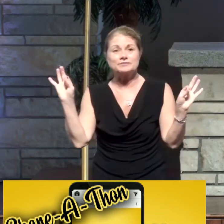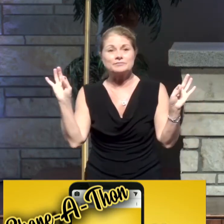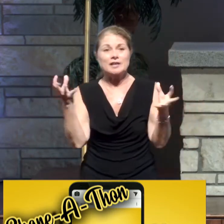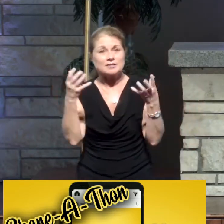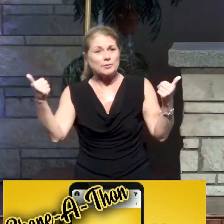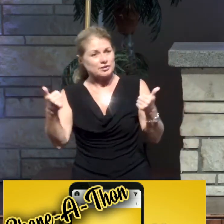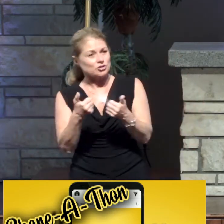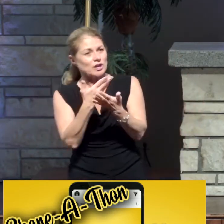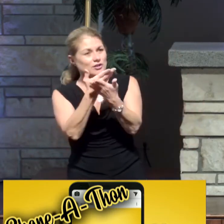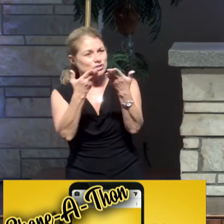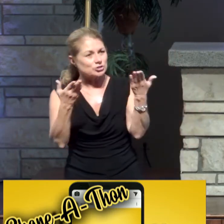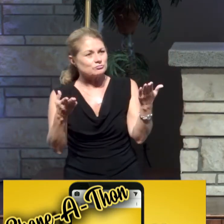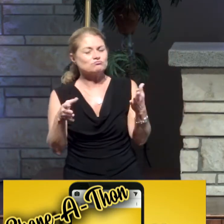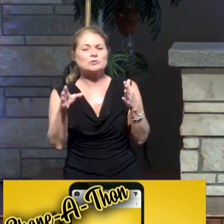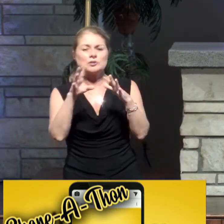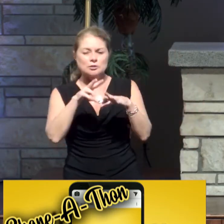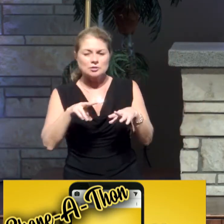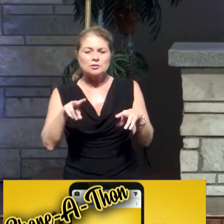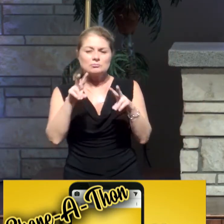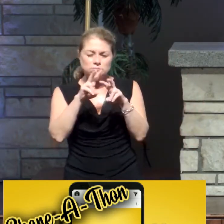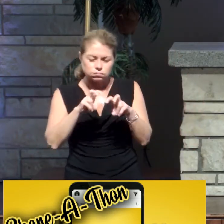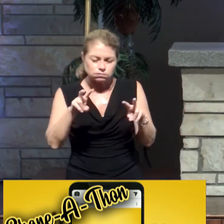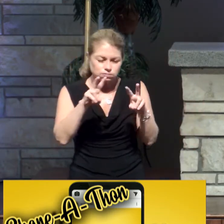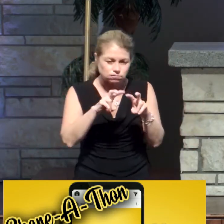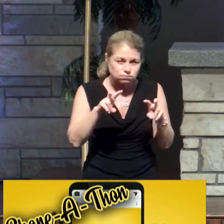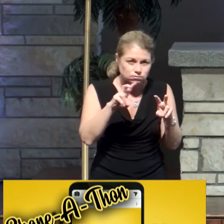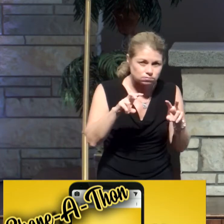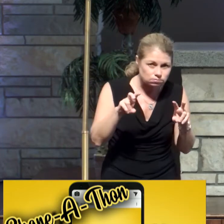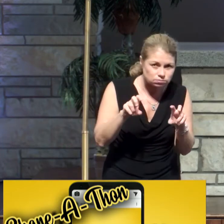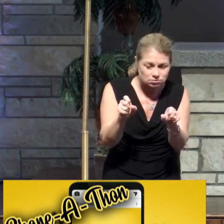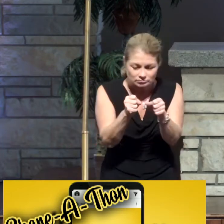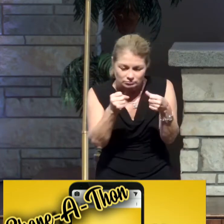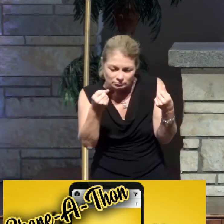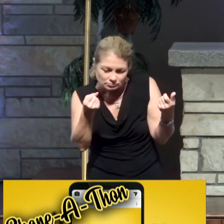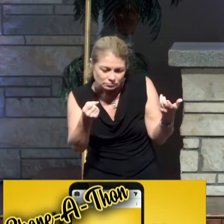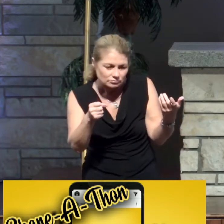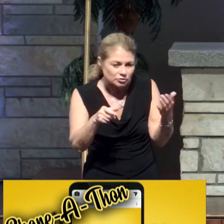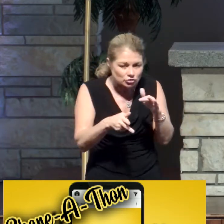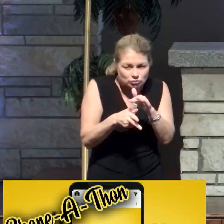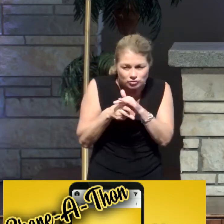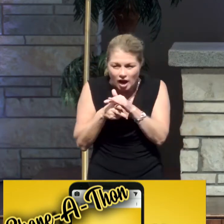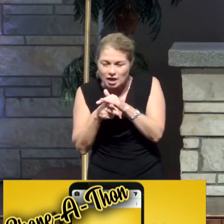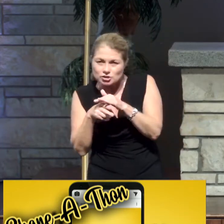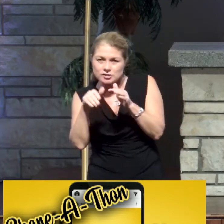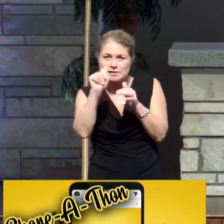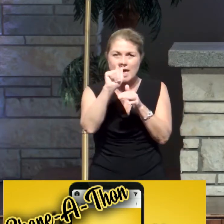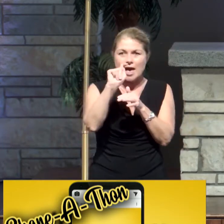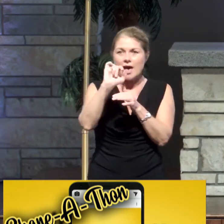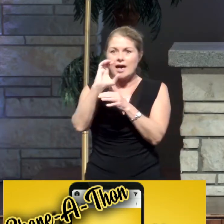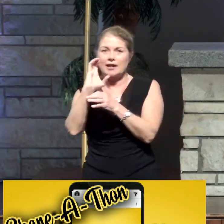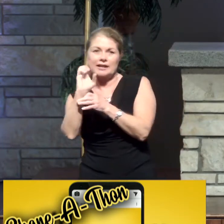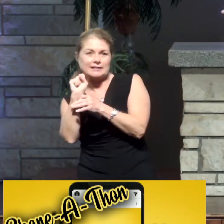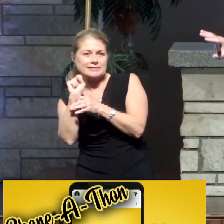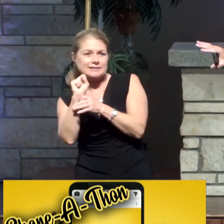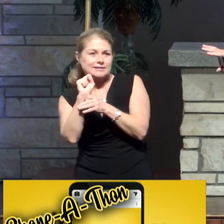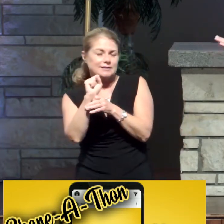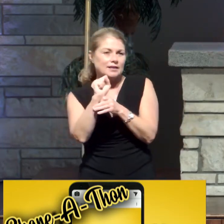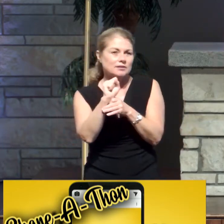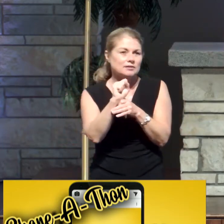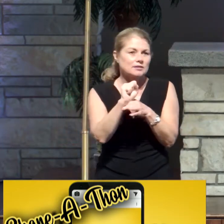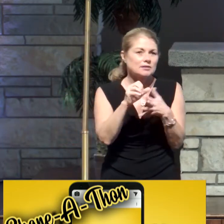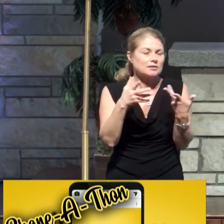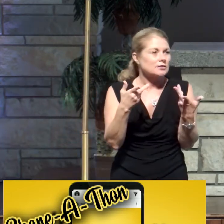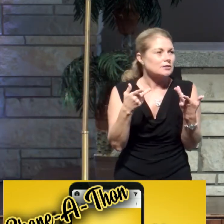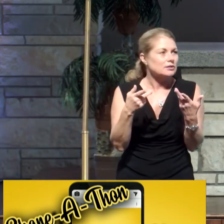you, go through your closets. Go through your garages. Go through your attics. Save yourself a couple hundred bucks and close out